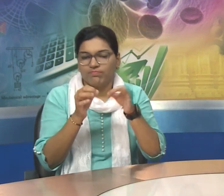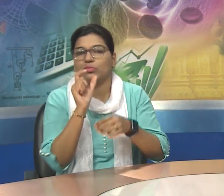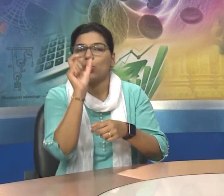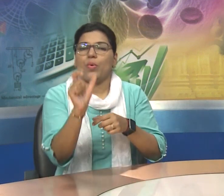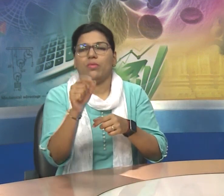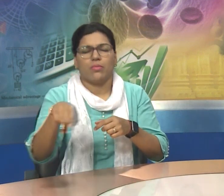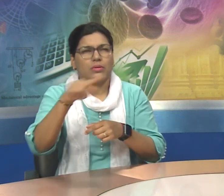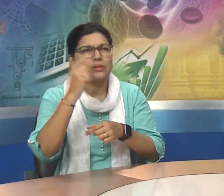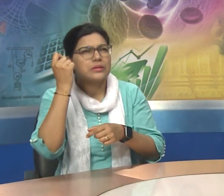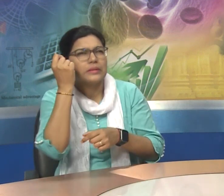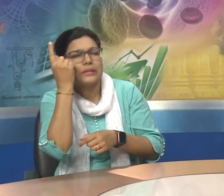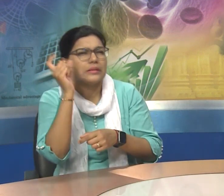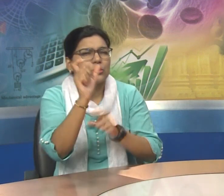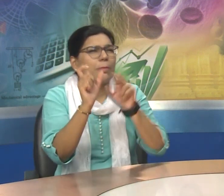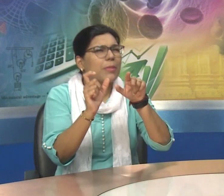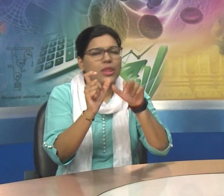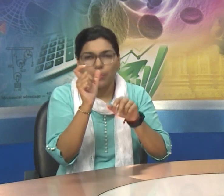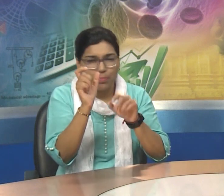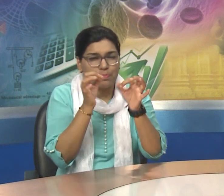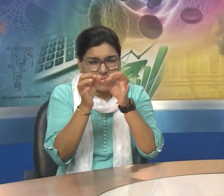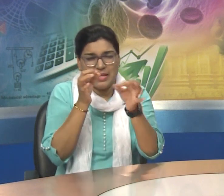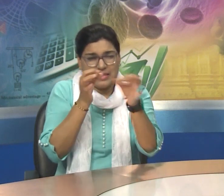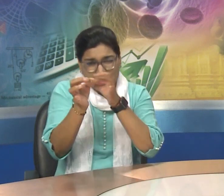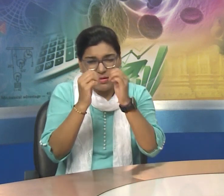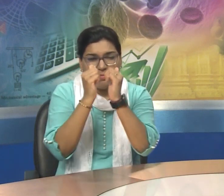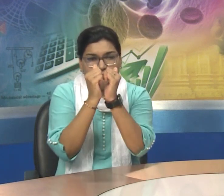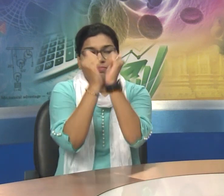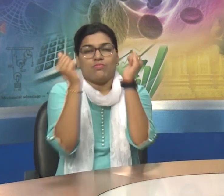Describes. Means explaining.